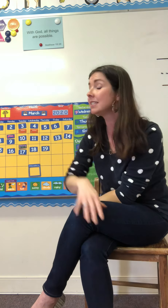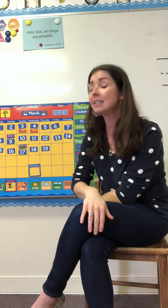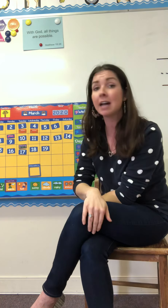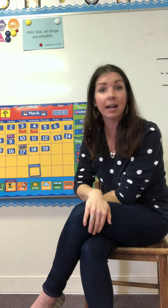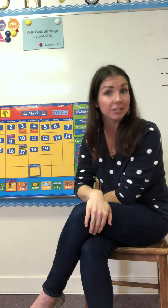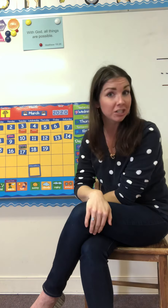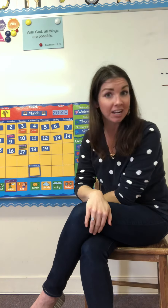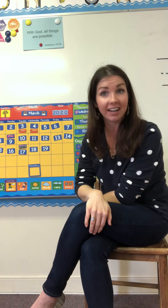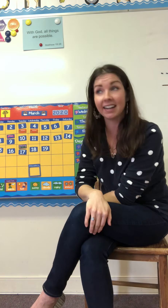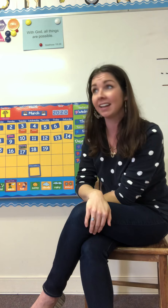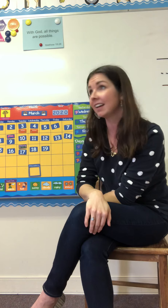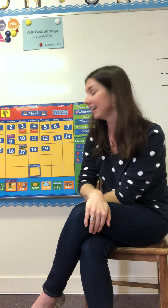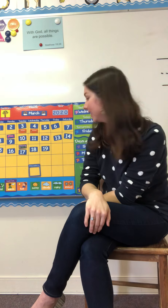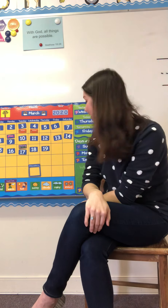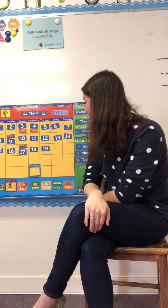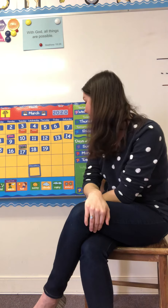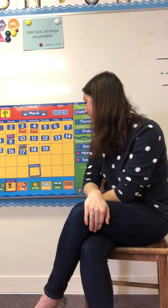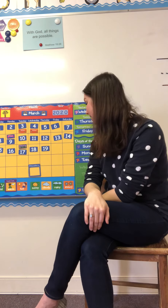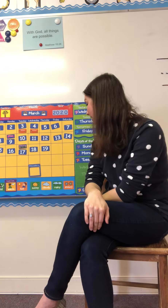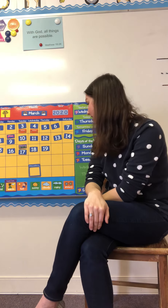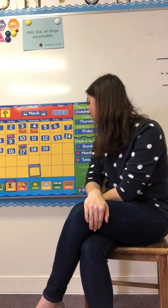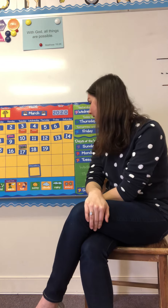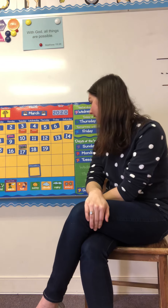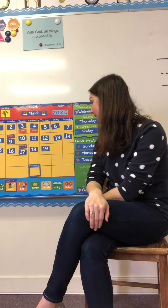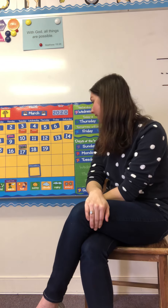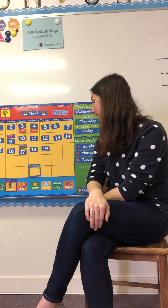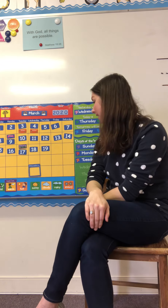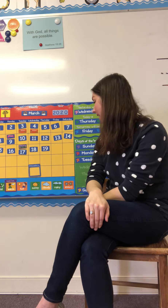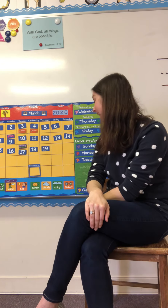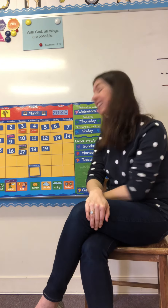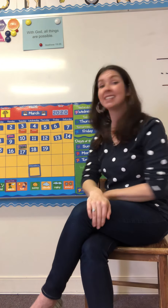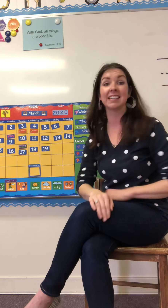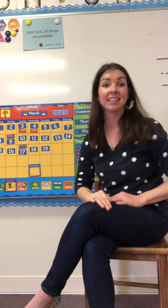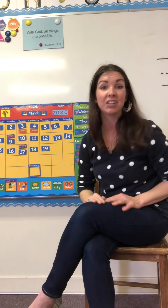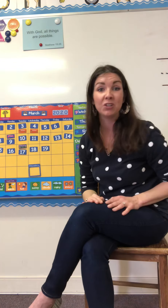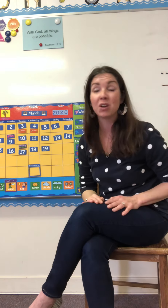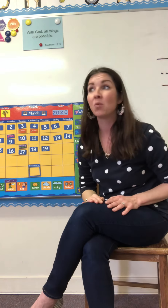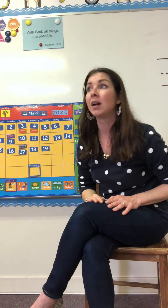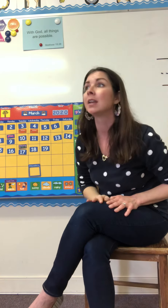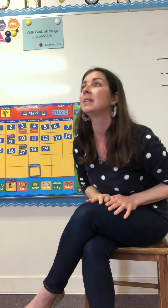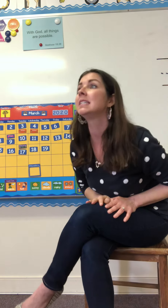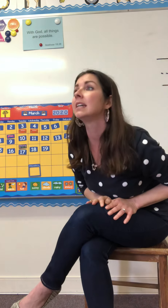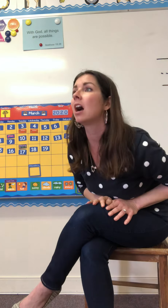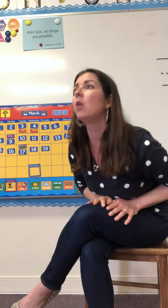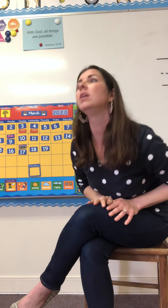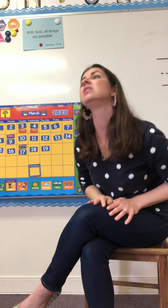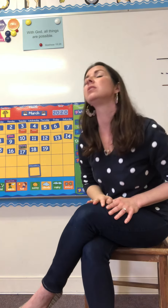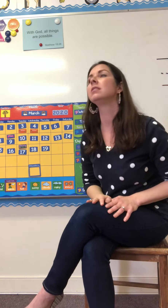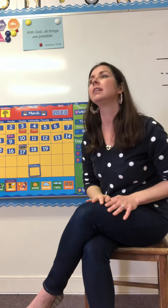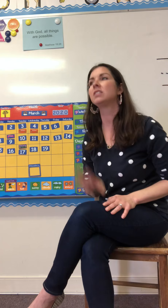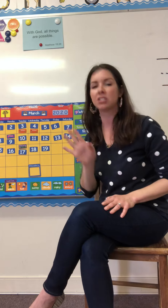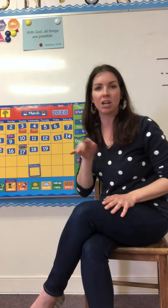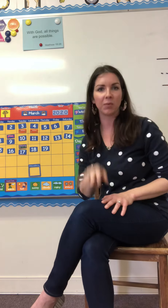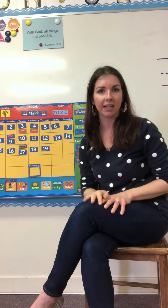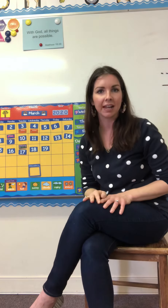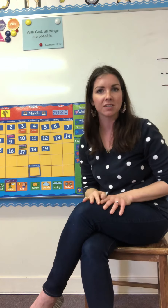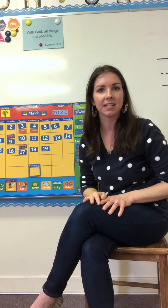not shining it is not shining and you know what let me see oh it's it's it's snowing outside